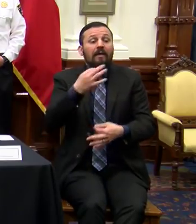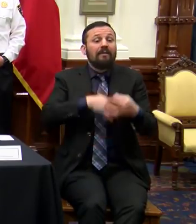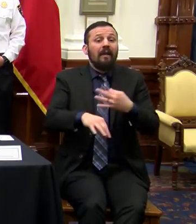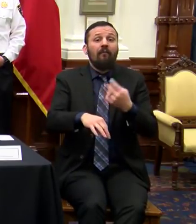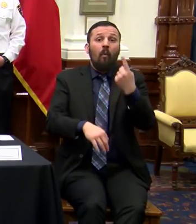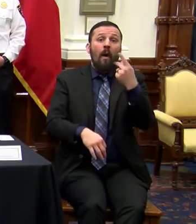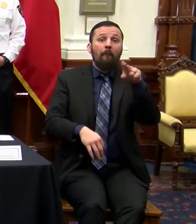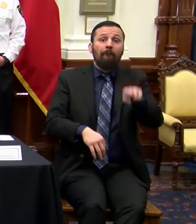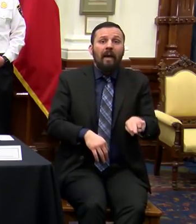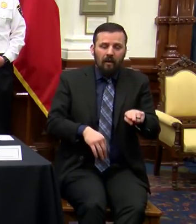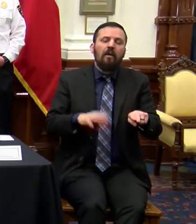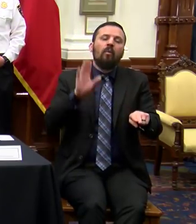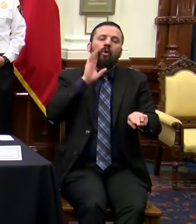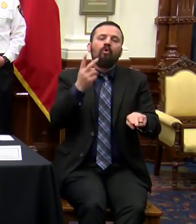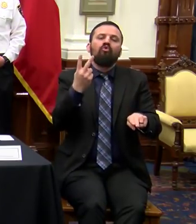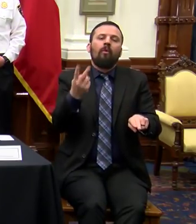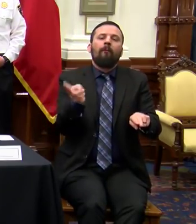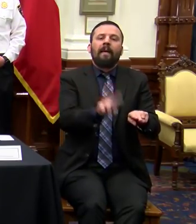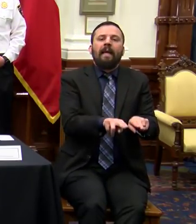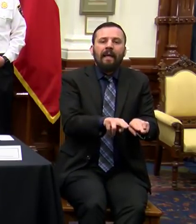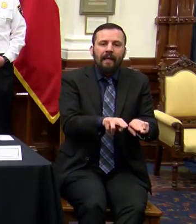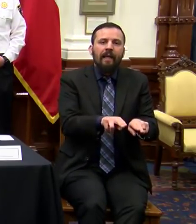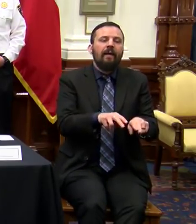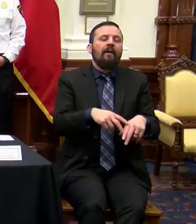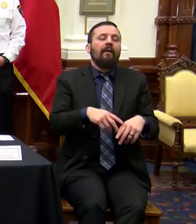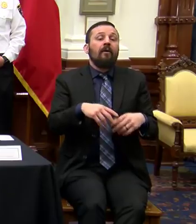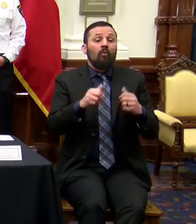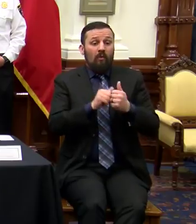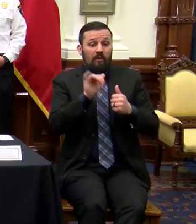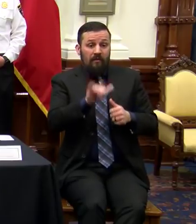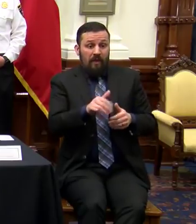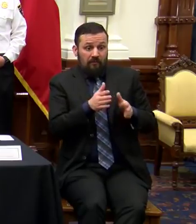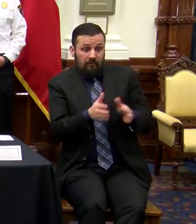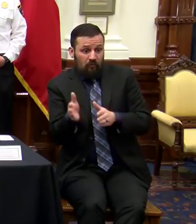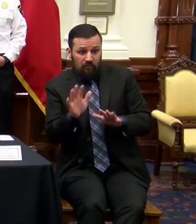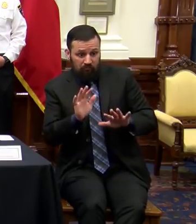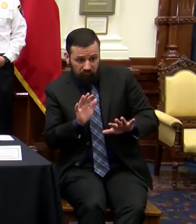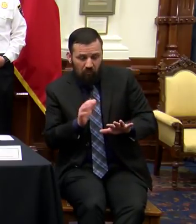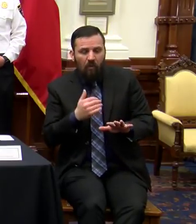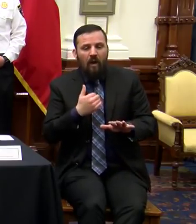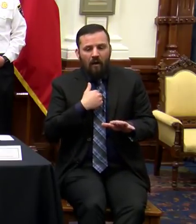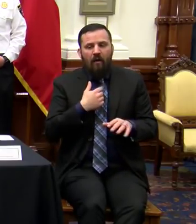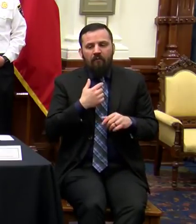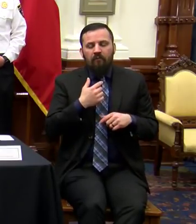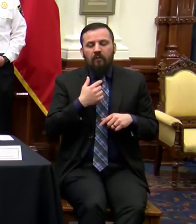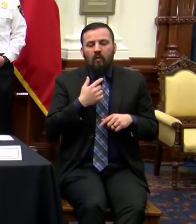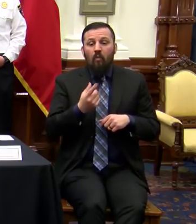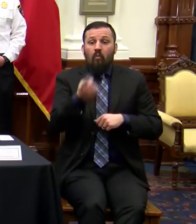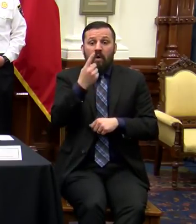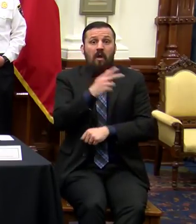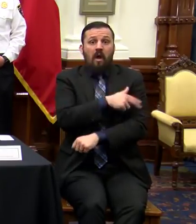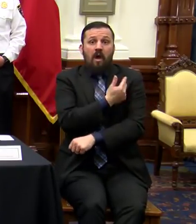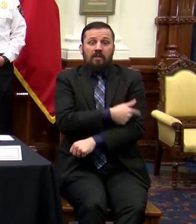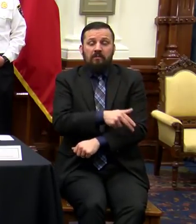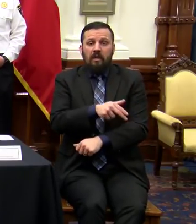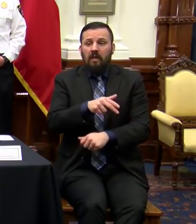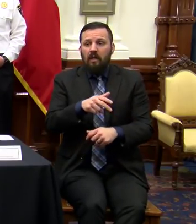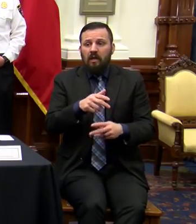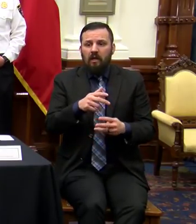bed in a room that will have two beds in a room. Through those strategies, as I mentioned, there's one hospital that's a